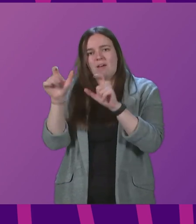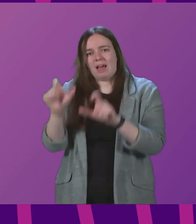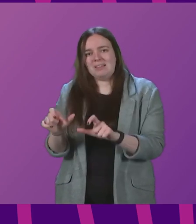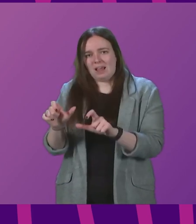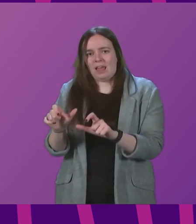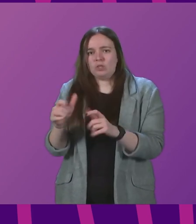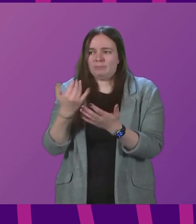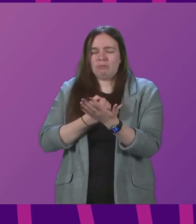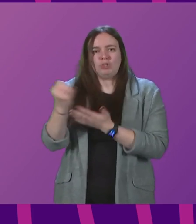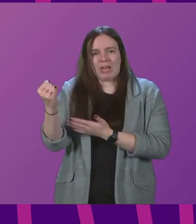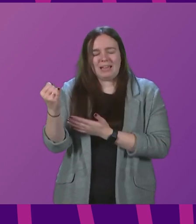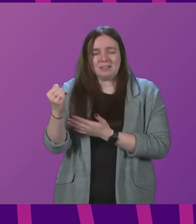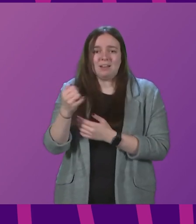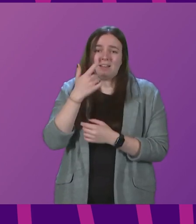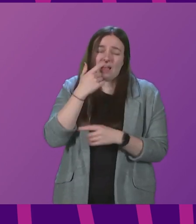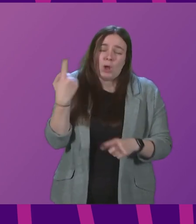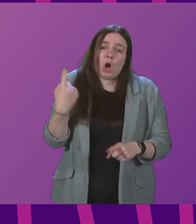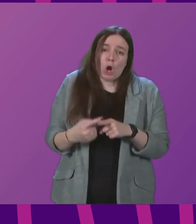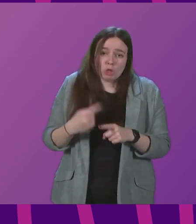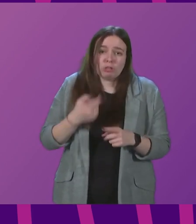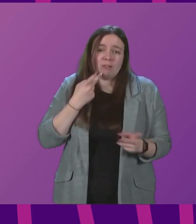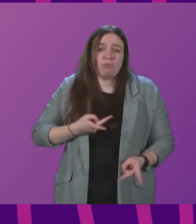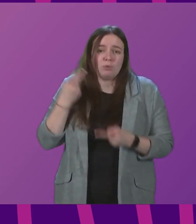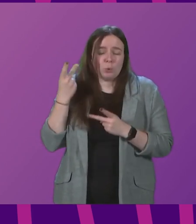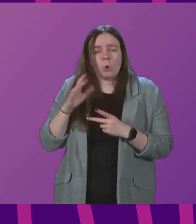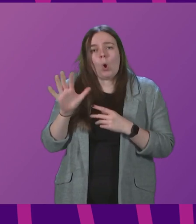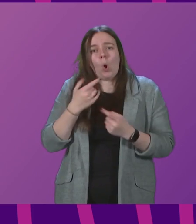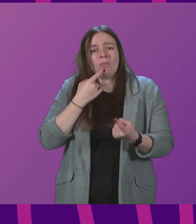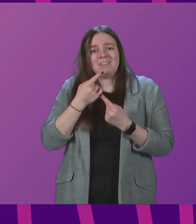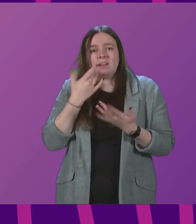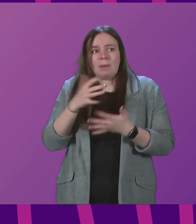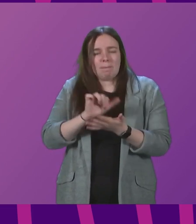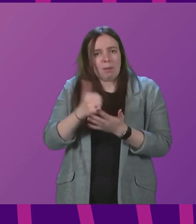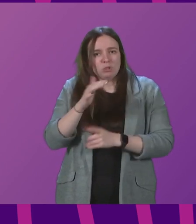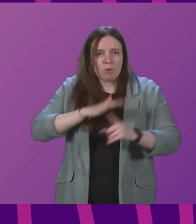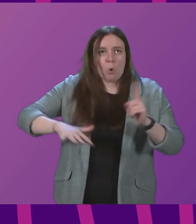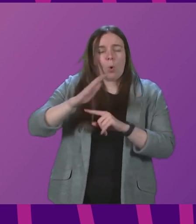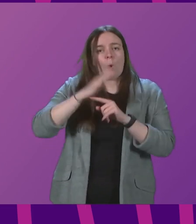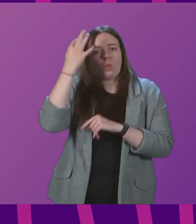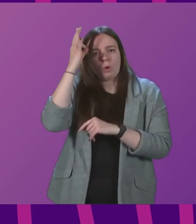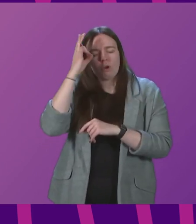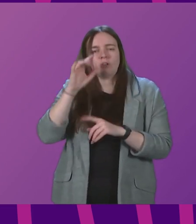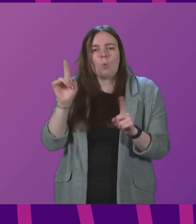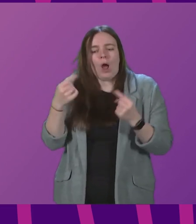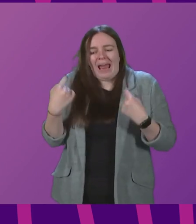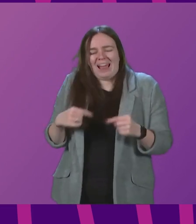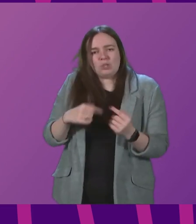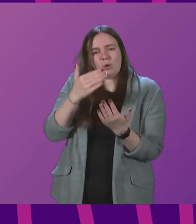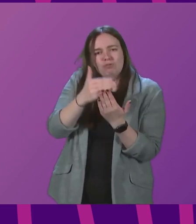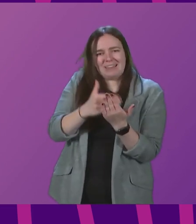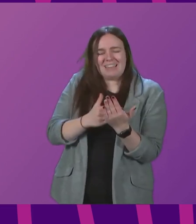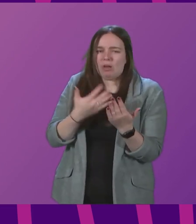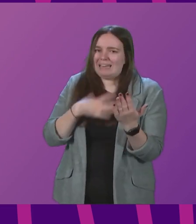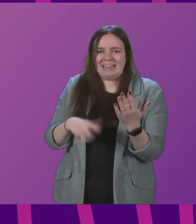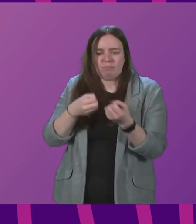grant rejected. Can this be urgently reviewed? All the data published for every local authority, the eligibility criteria expanded